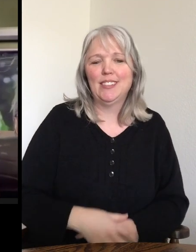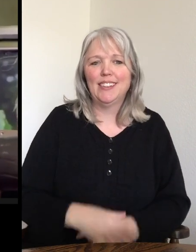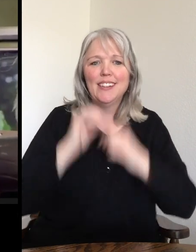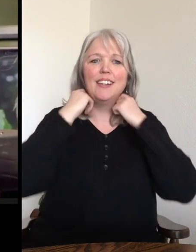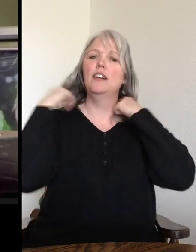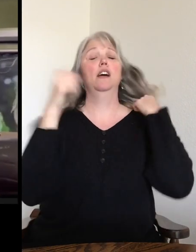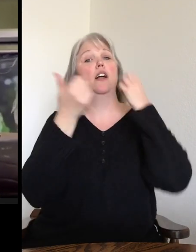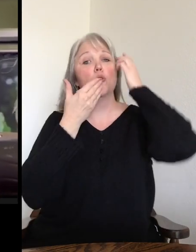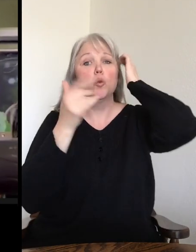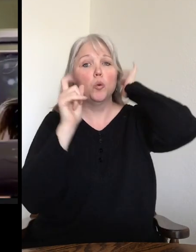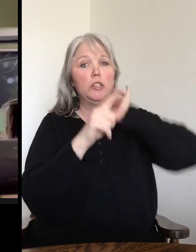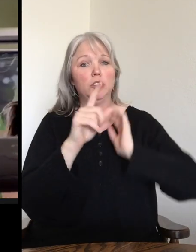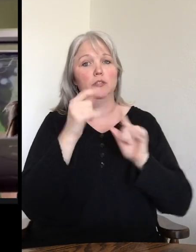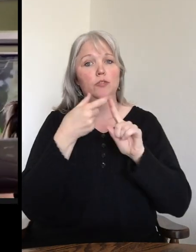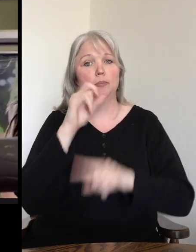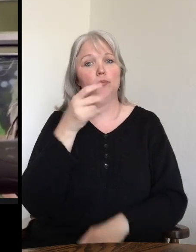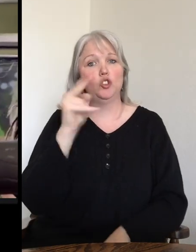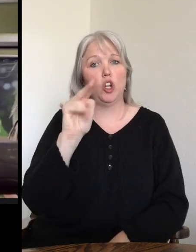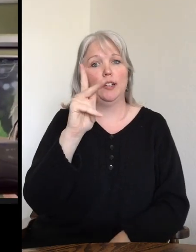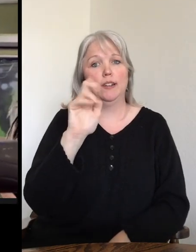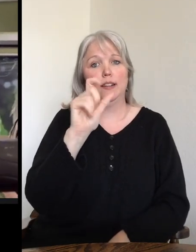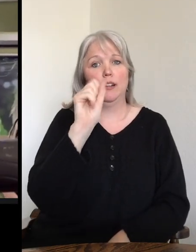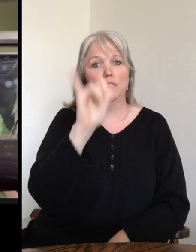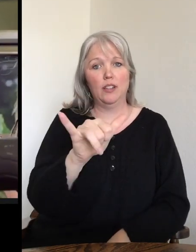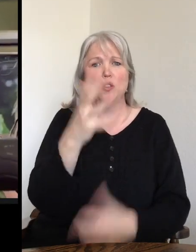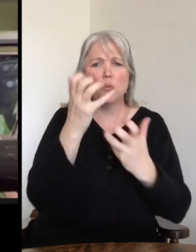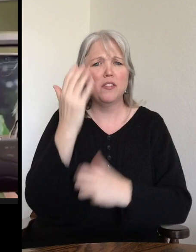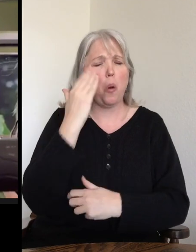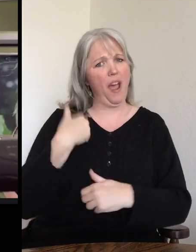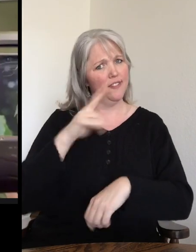We've got another good question from John and Kelsey. They want to know if he has any natural predators.